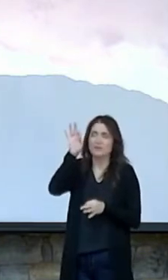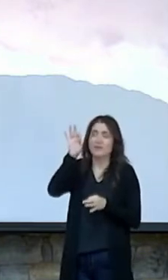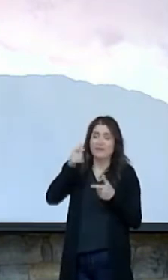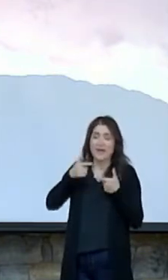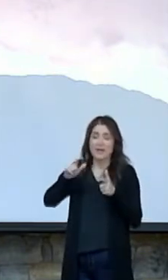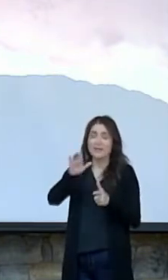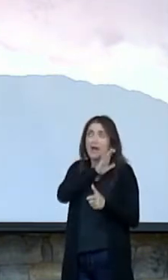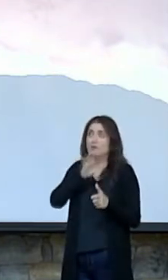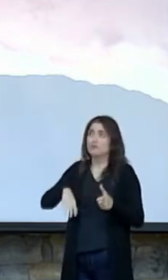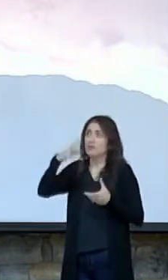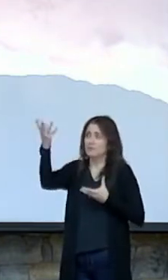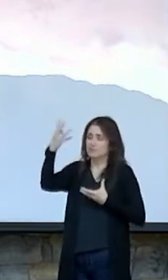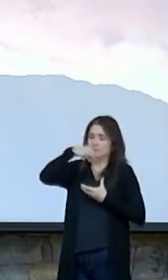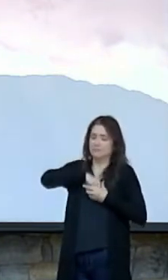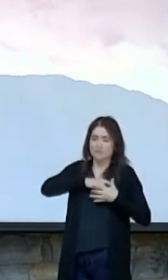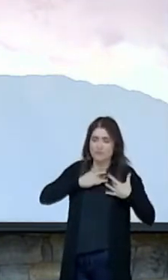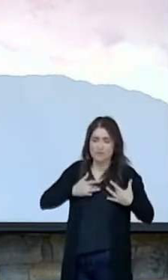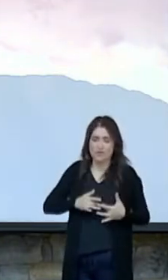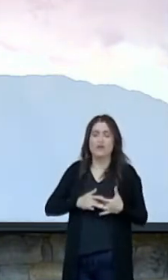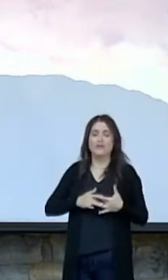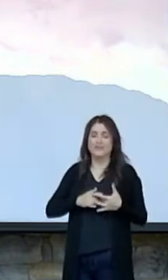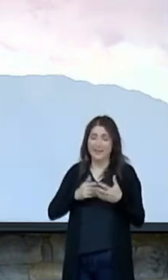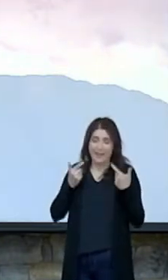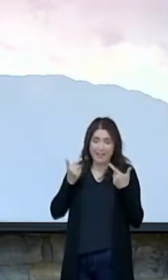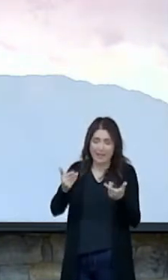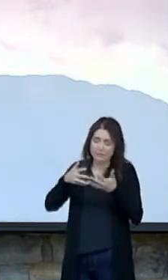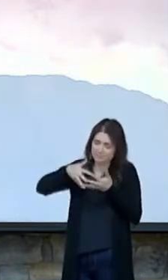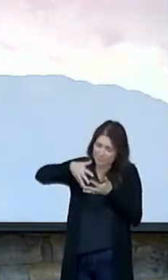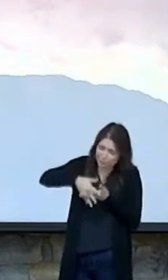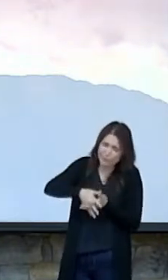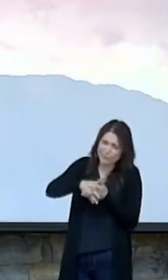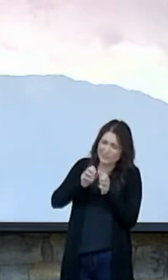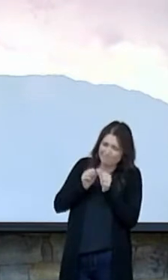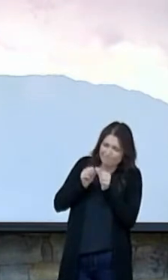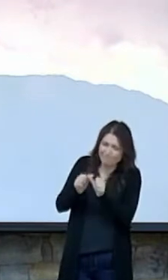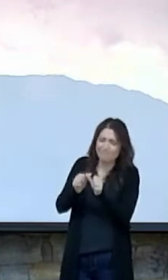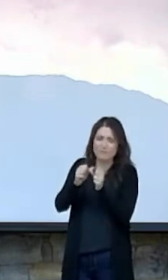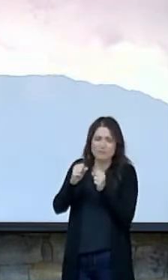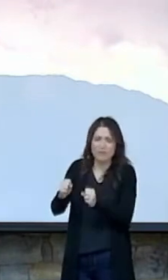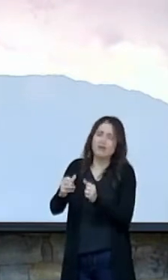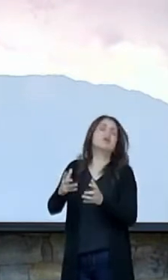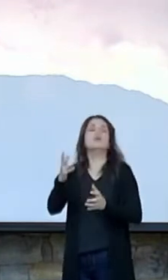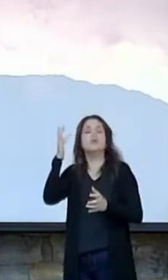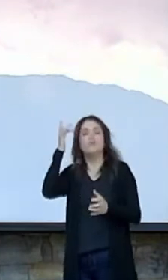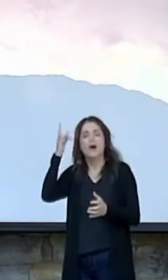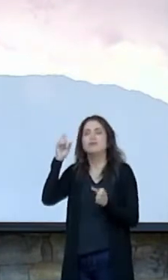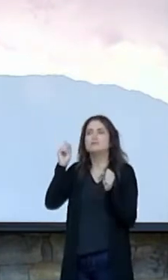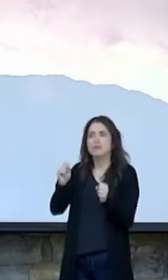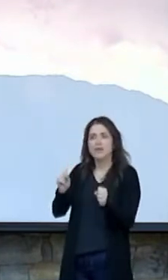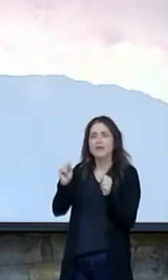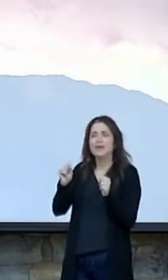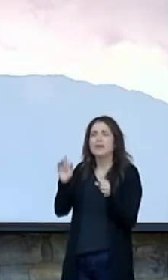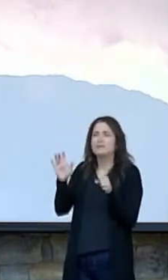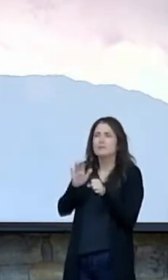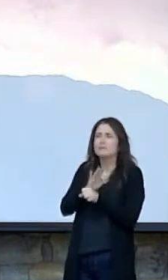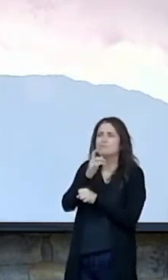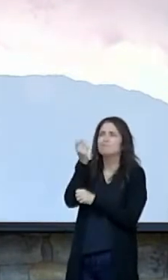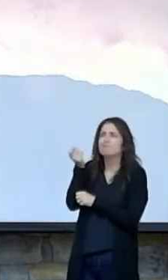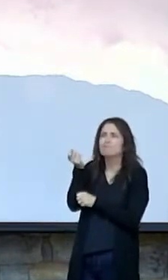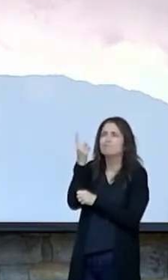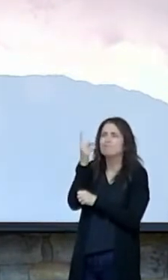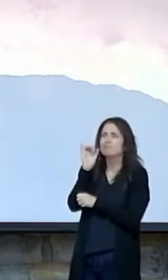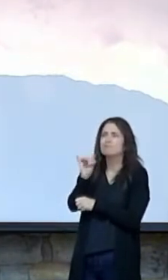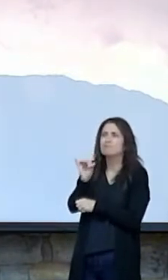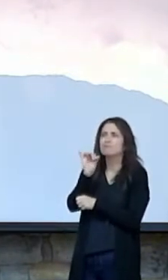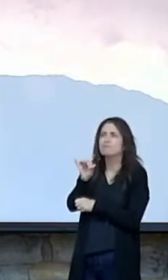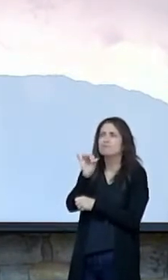in their hearts, that allowed them to be rooted and grounded so that they could somehow start to comprehend the